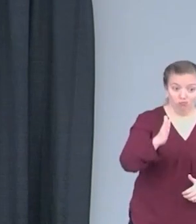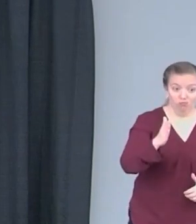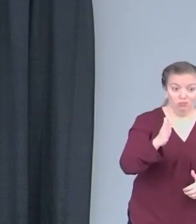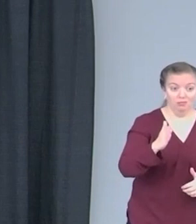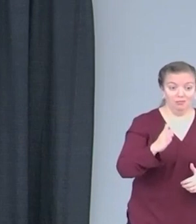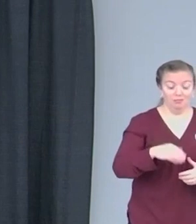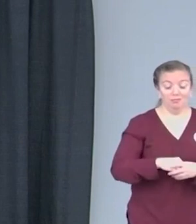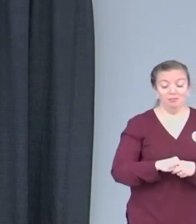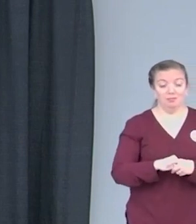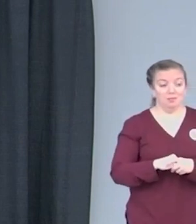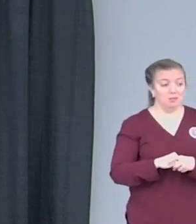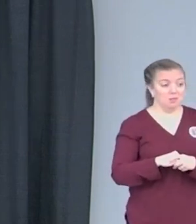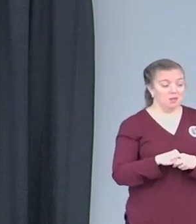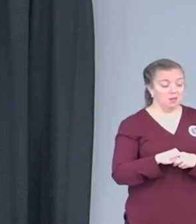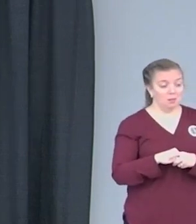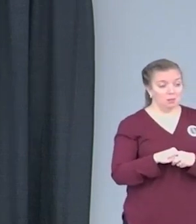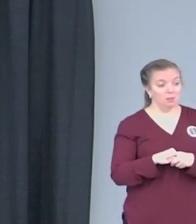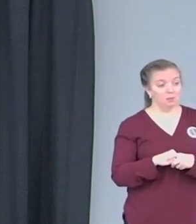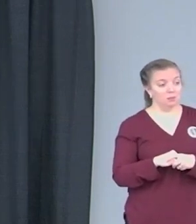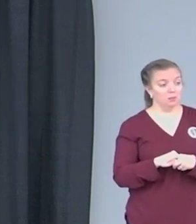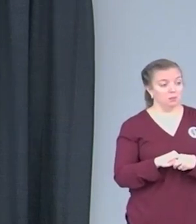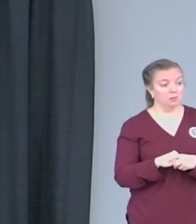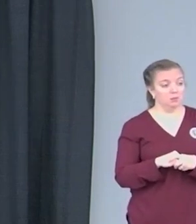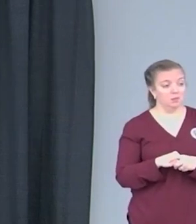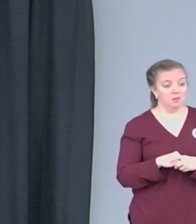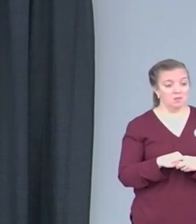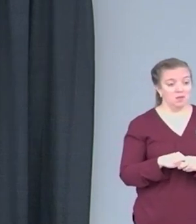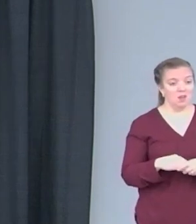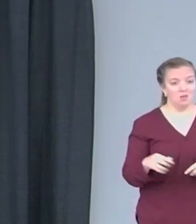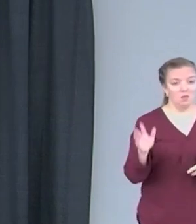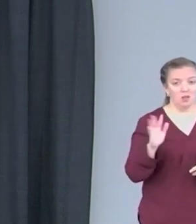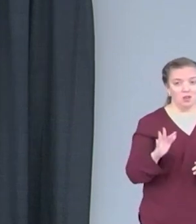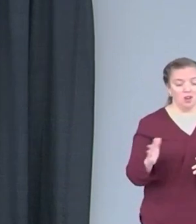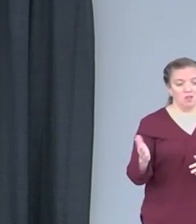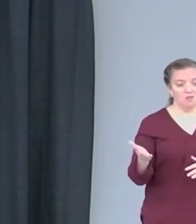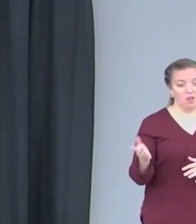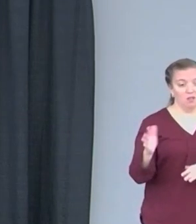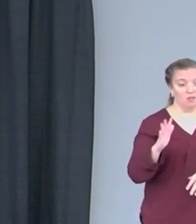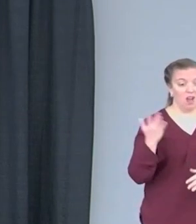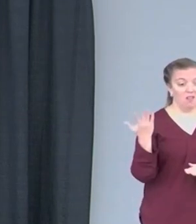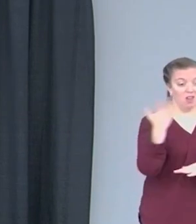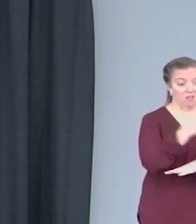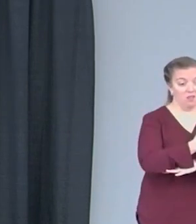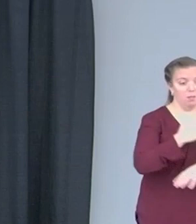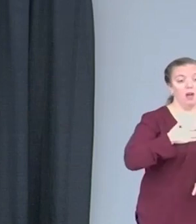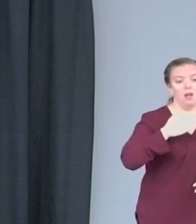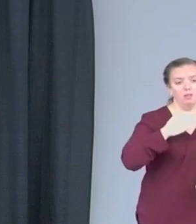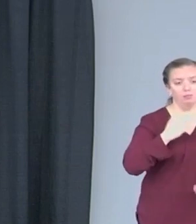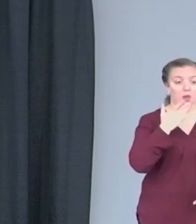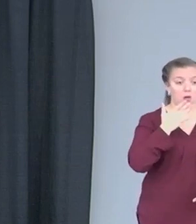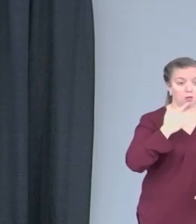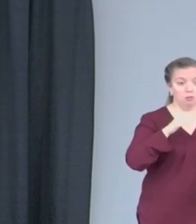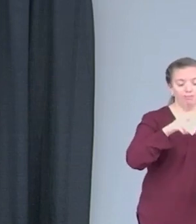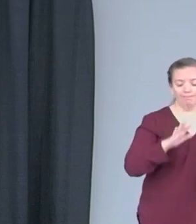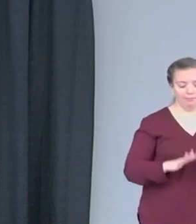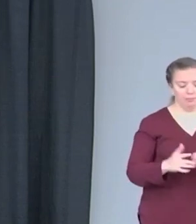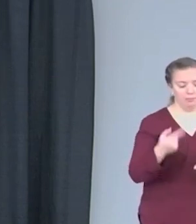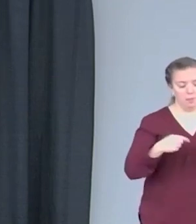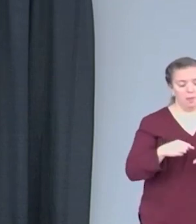I was going on my, it was five days after my 24th birthday, my daughter just going on two.